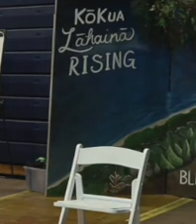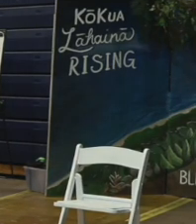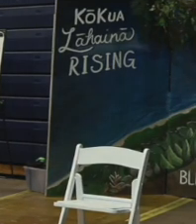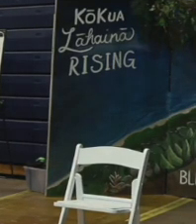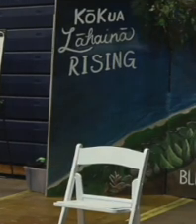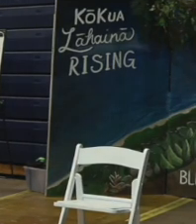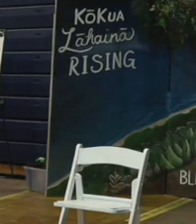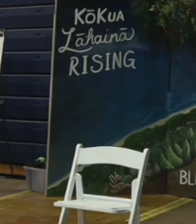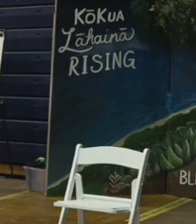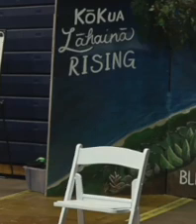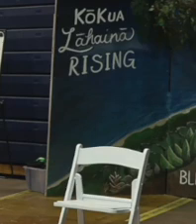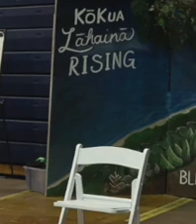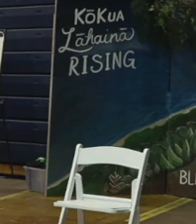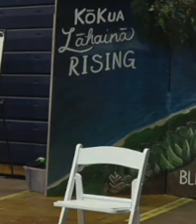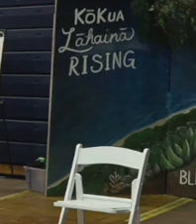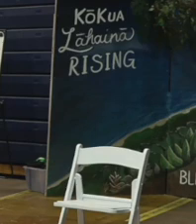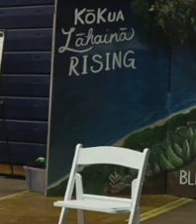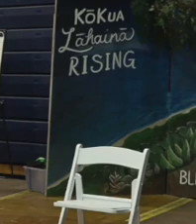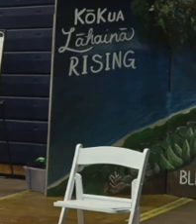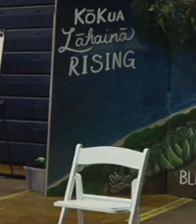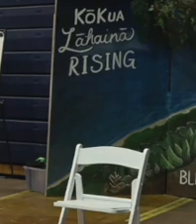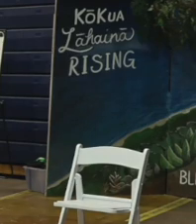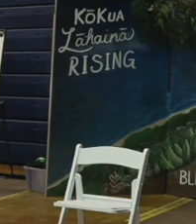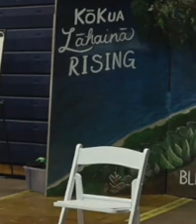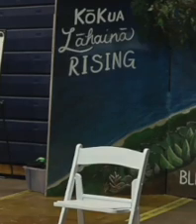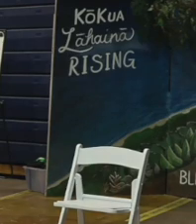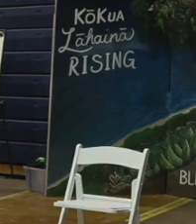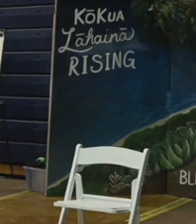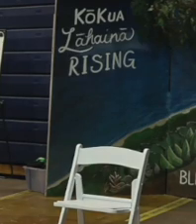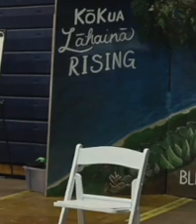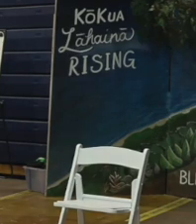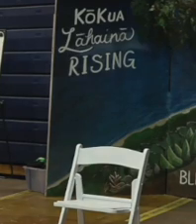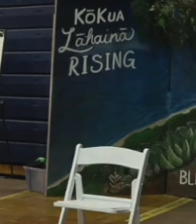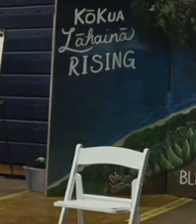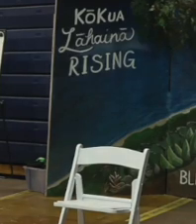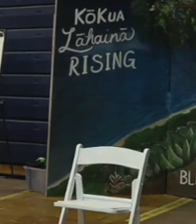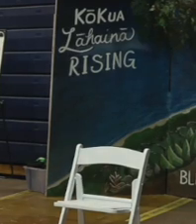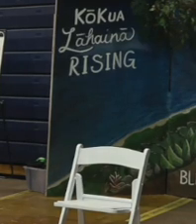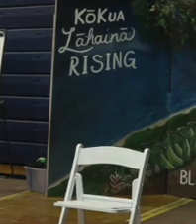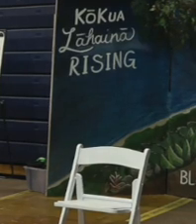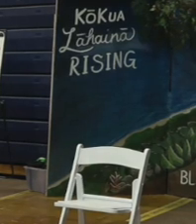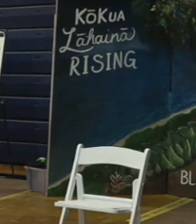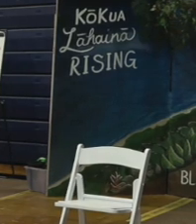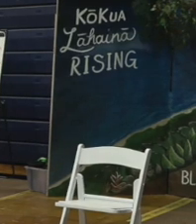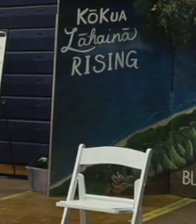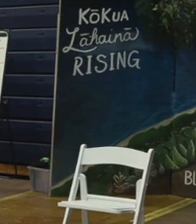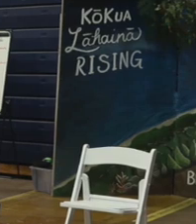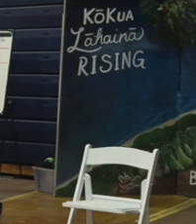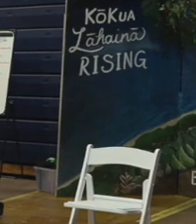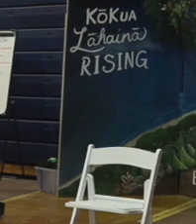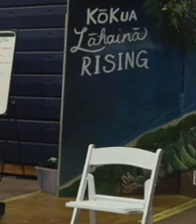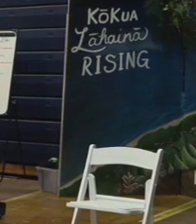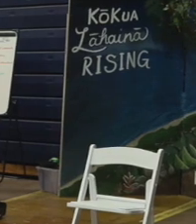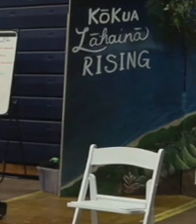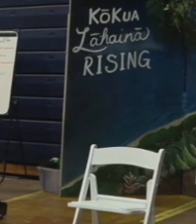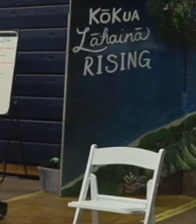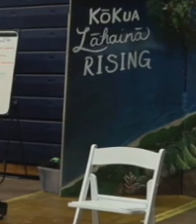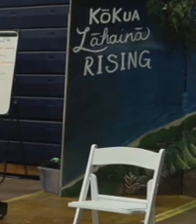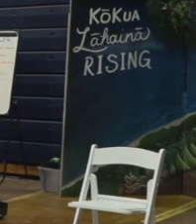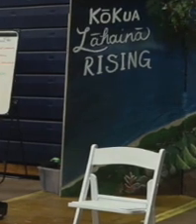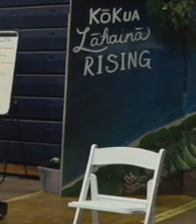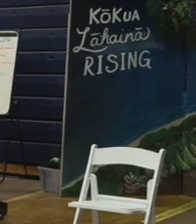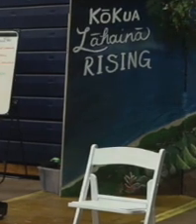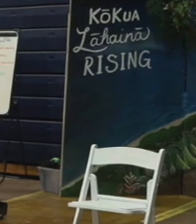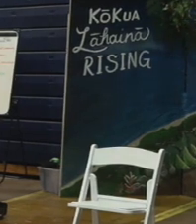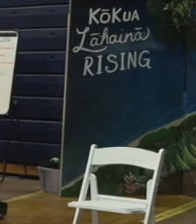side. Deputy director of transportation. We have from our public works department, John Smith in the back there.